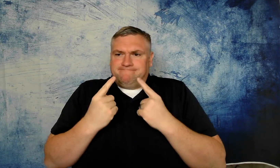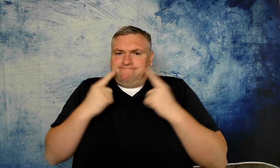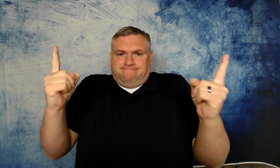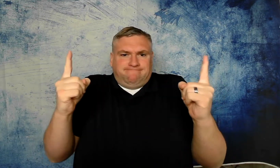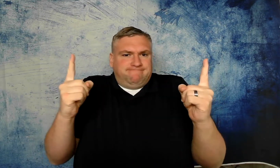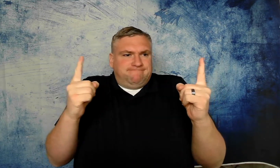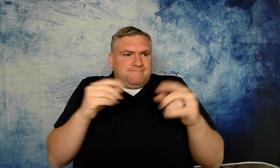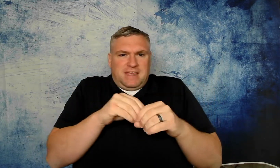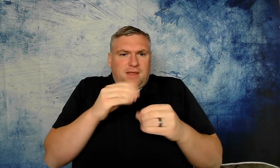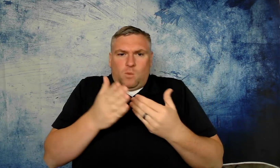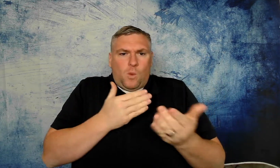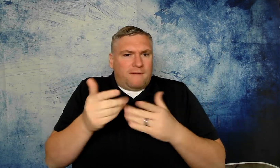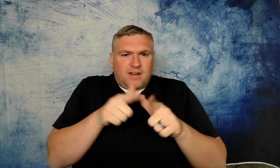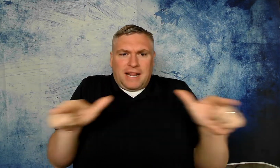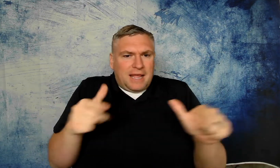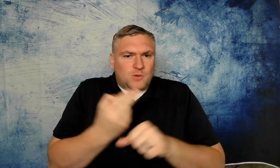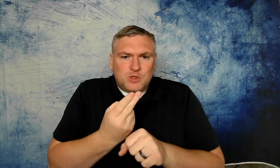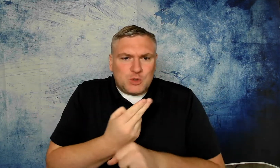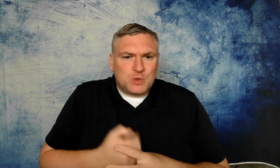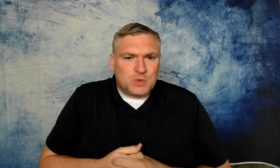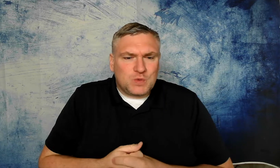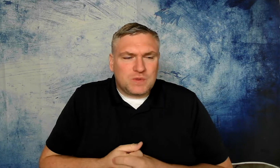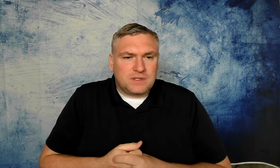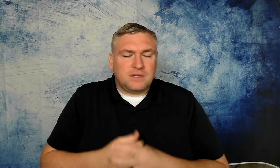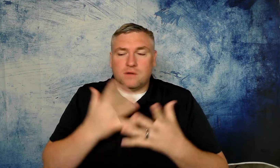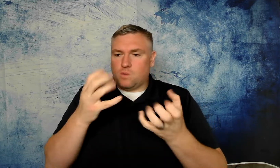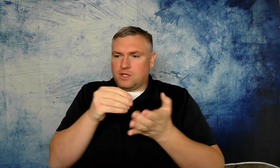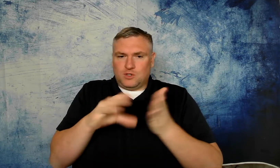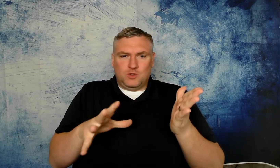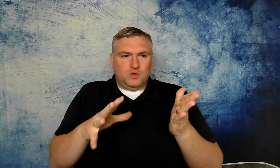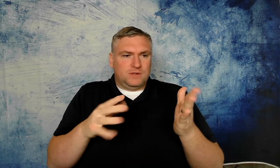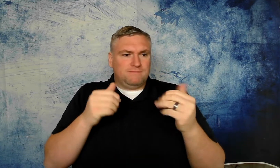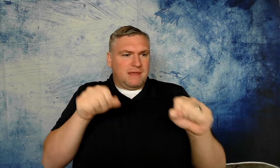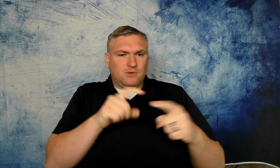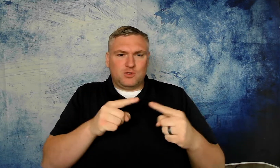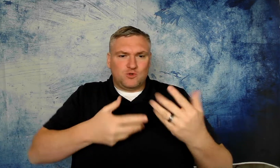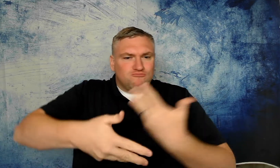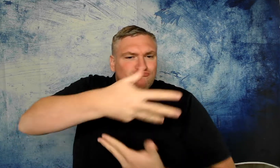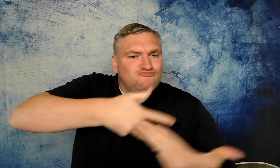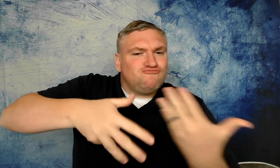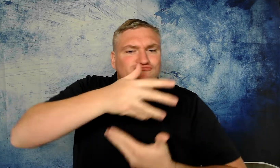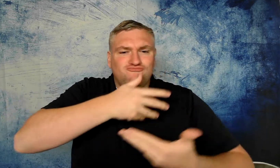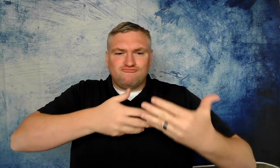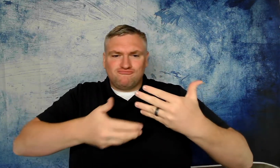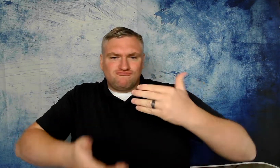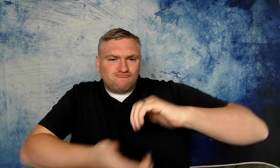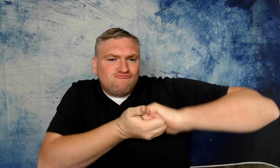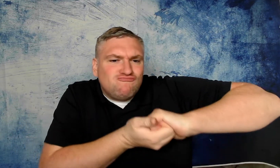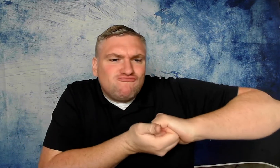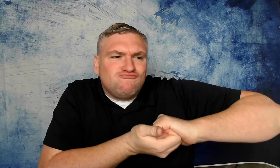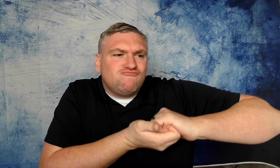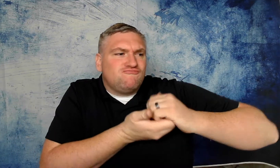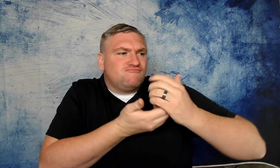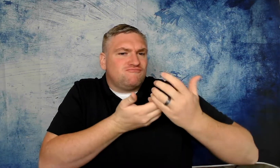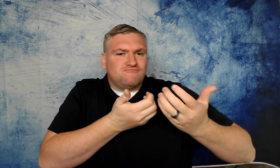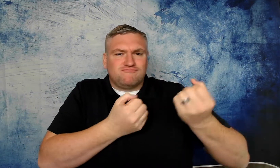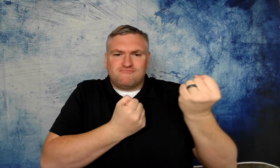become a success in whatever language they're using we want students to be able to socialize